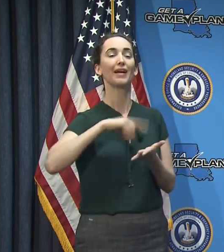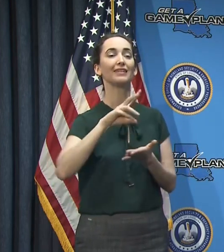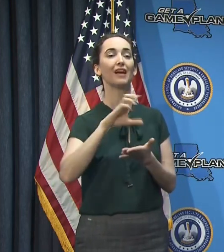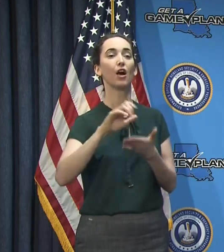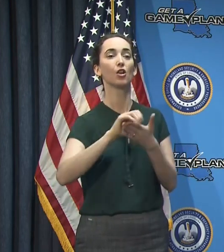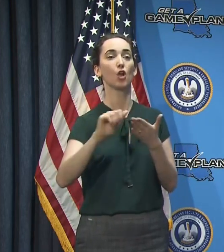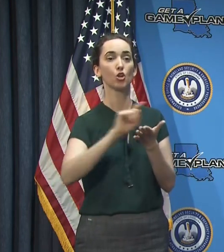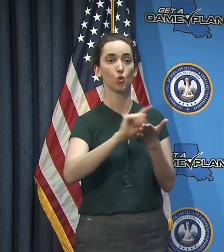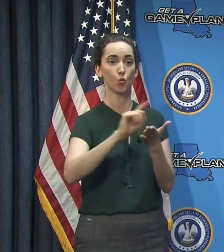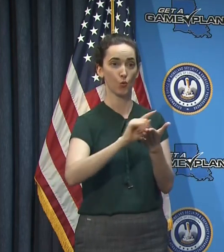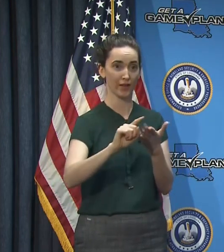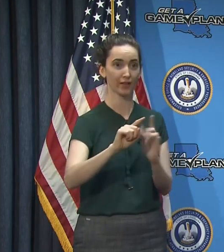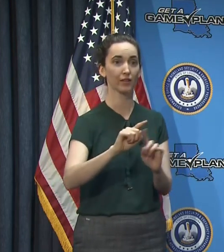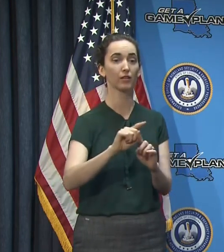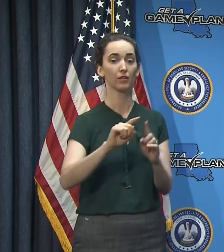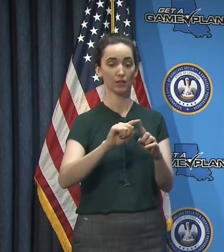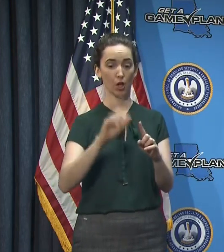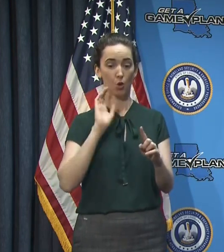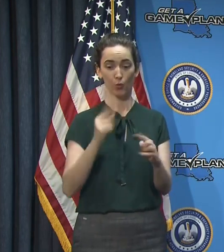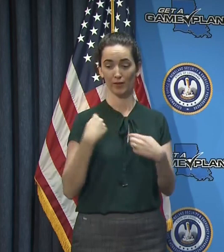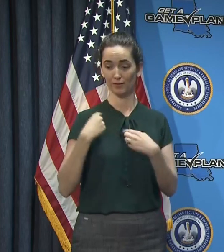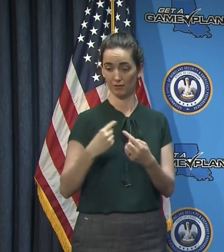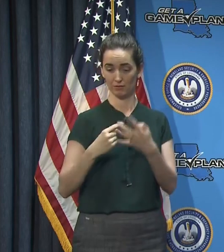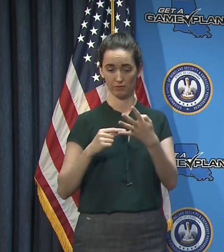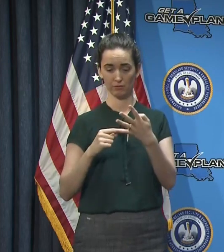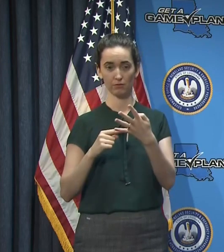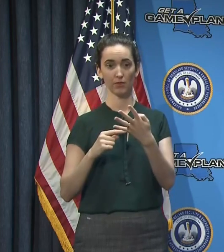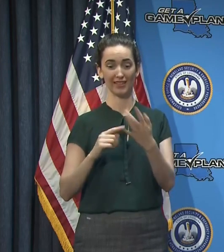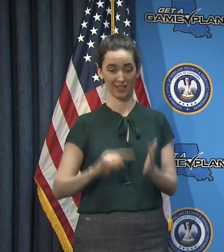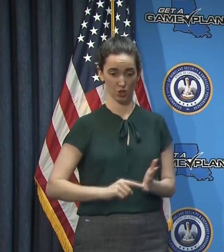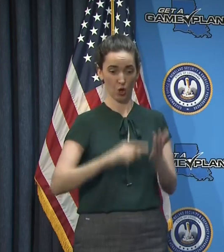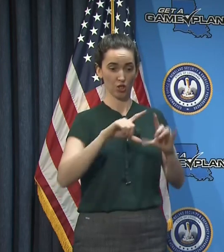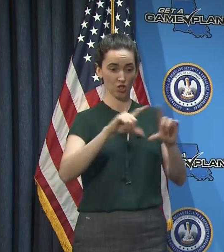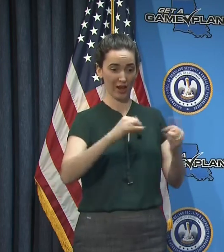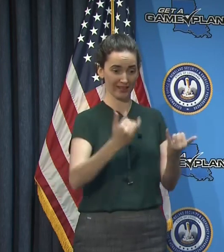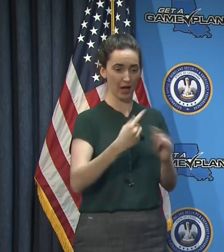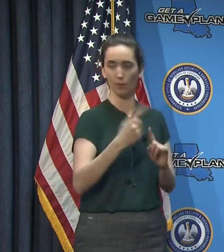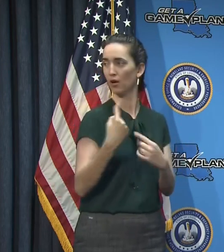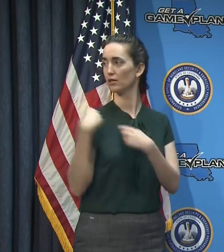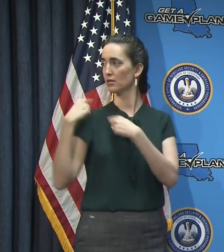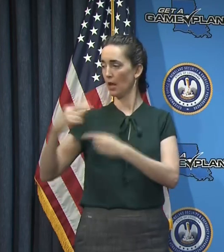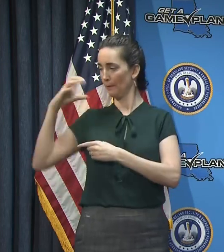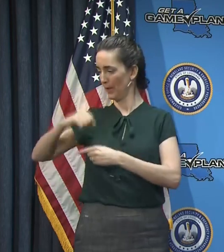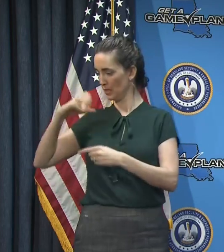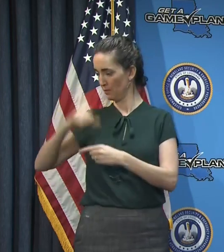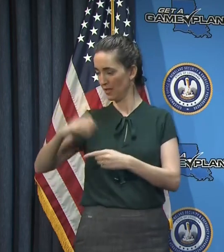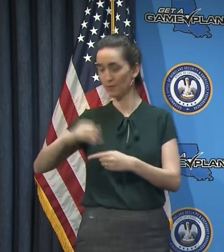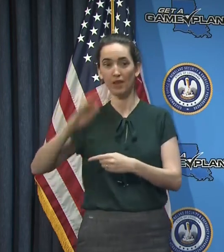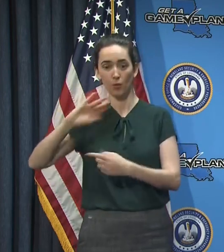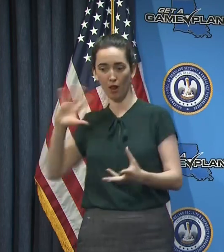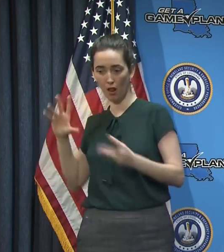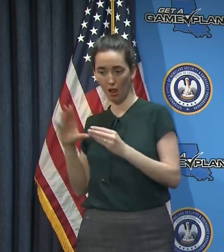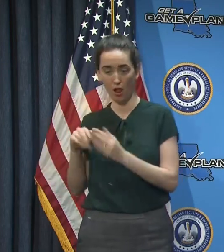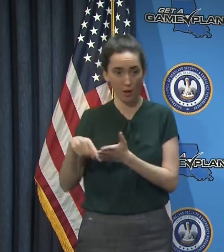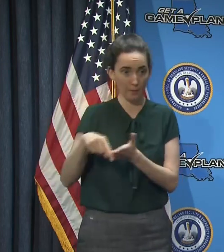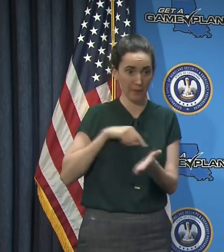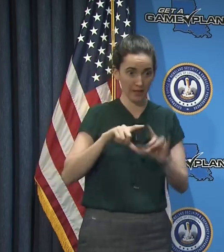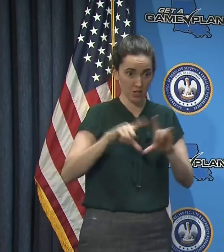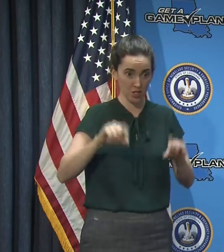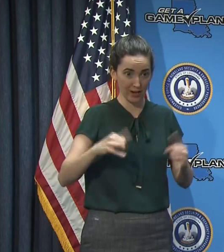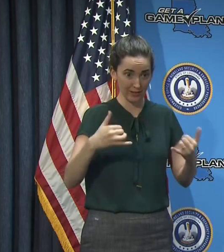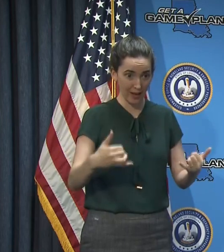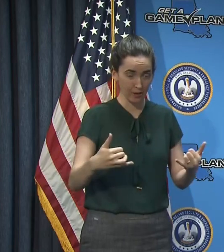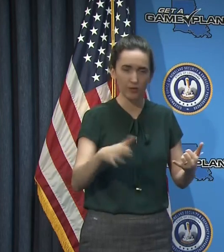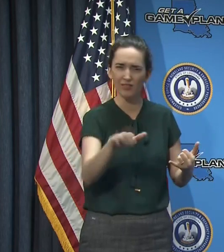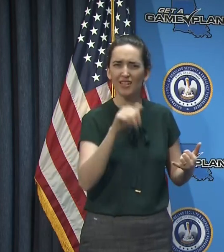are retroactive. This enhanced unemployment benefit that will go not just to those who are traditional employees and can